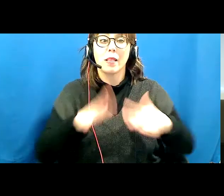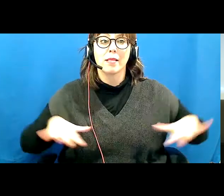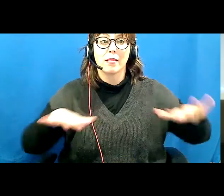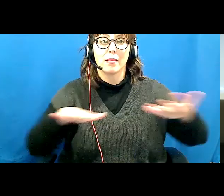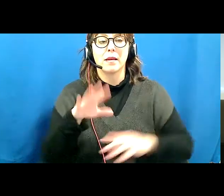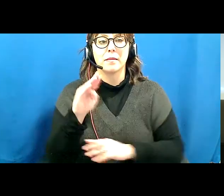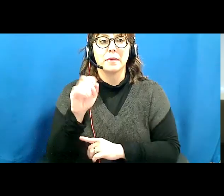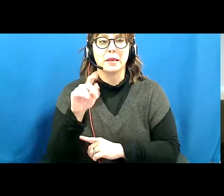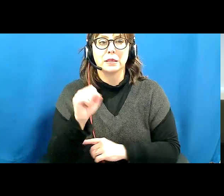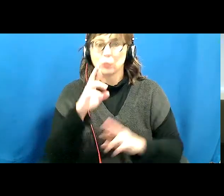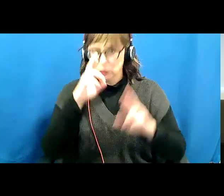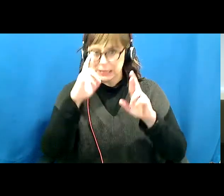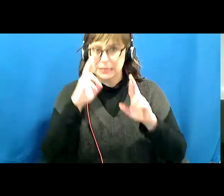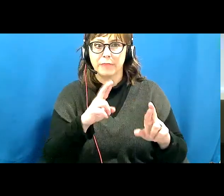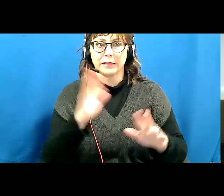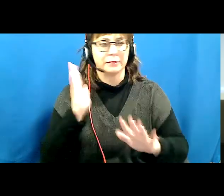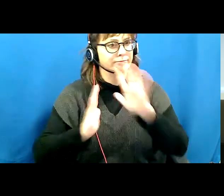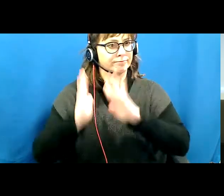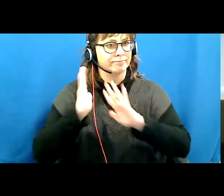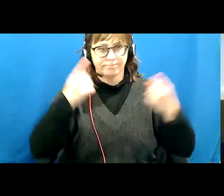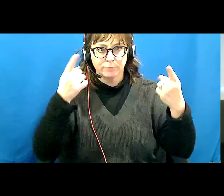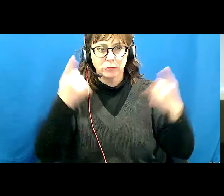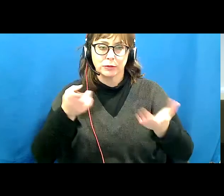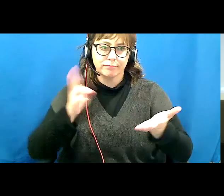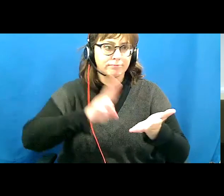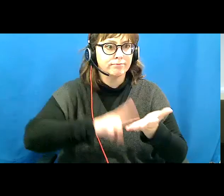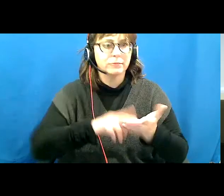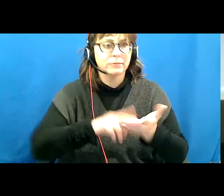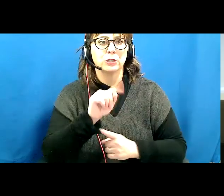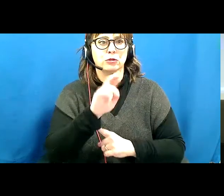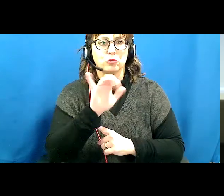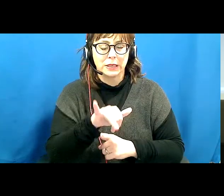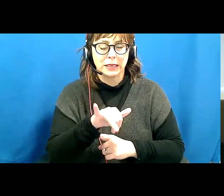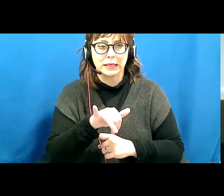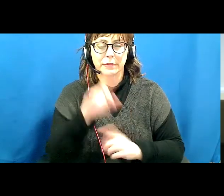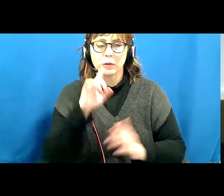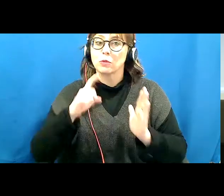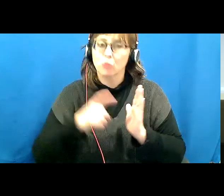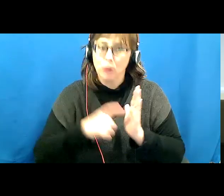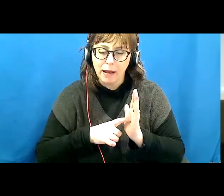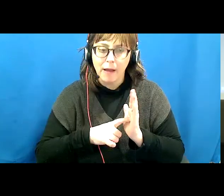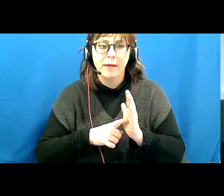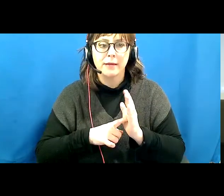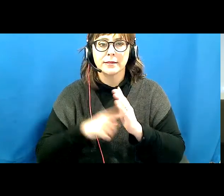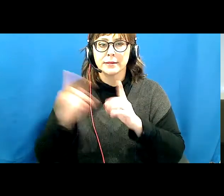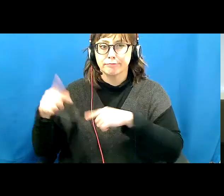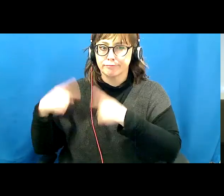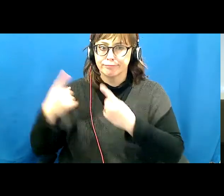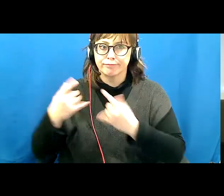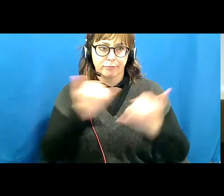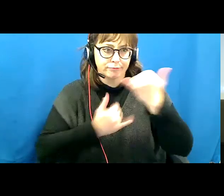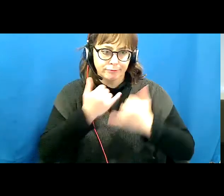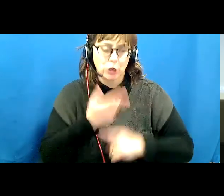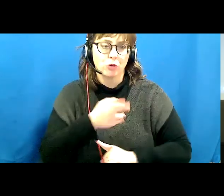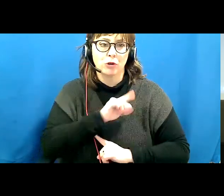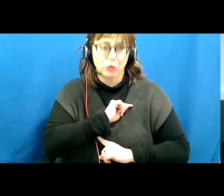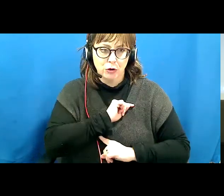respect the treaties that were made on these territories, we acknowledge the harms and mistakes of the past, and we dedicate ourselves to